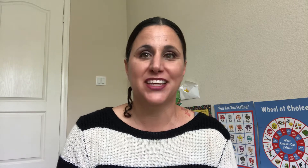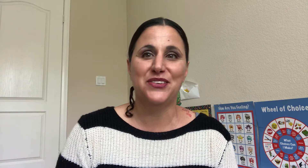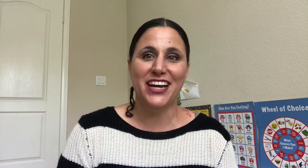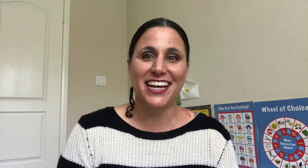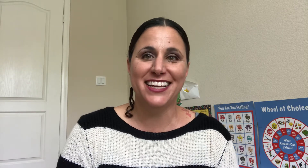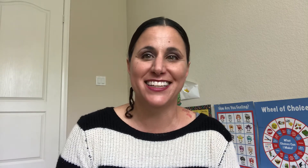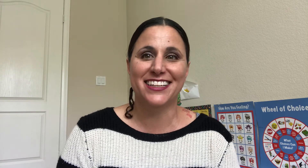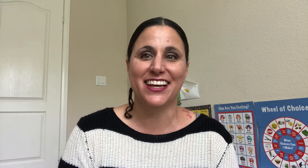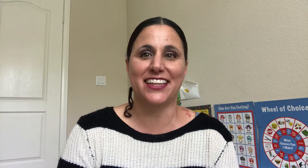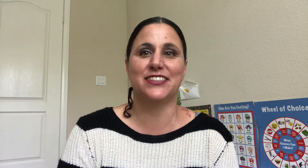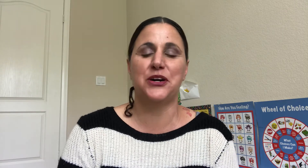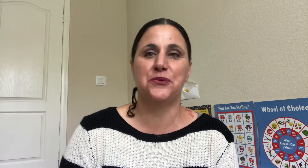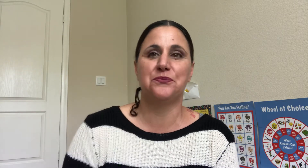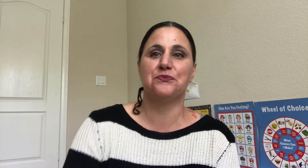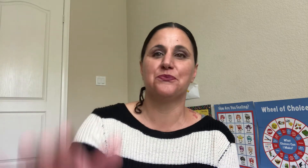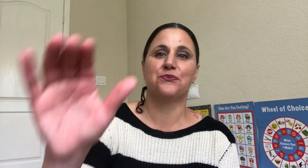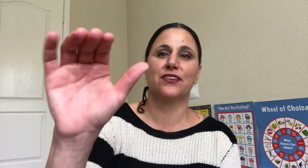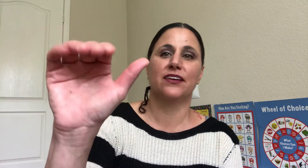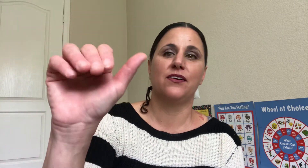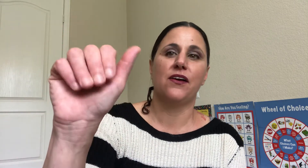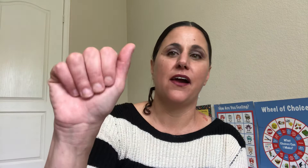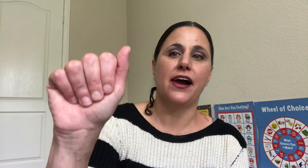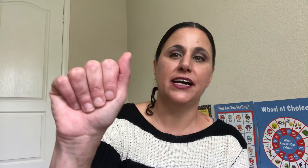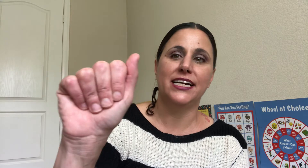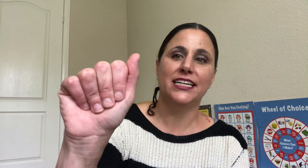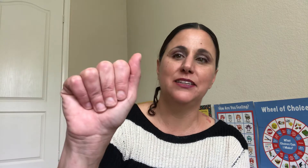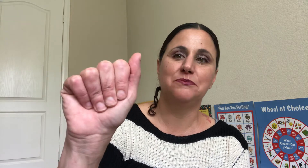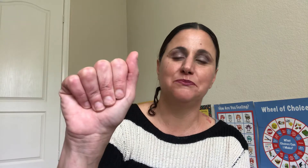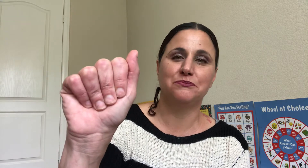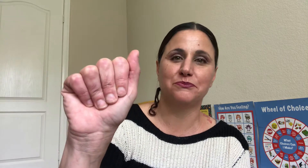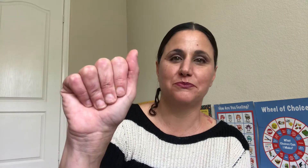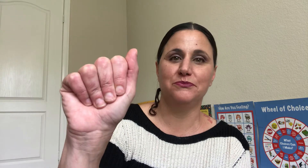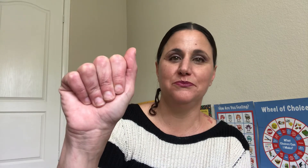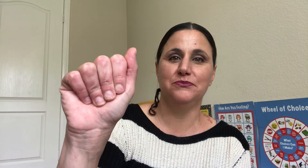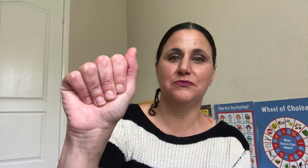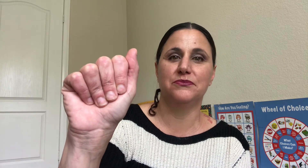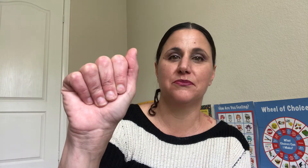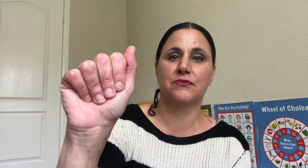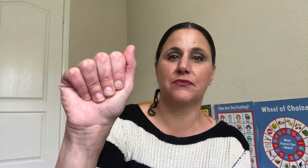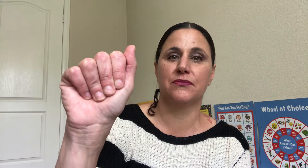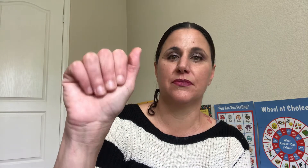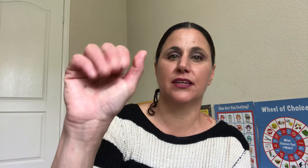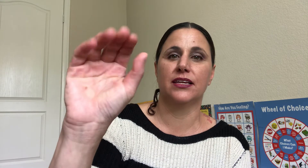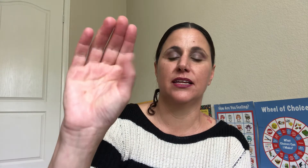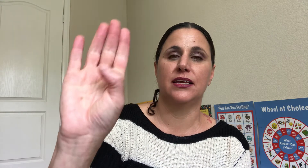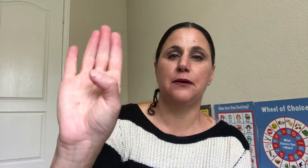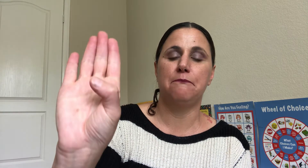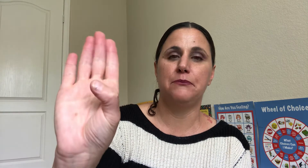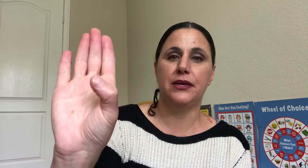you ready? Okay, let's go. A B